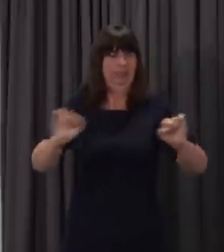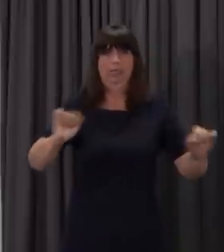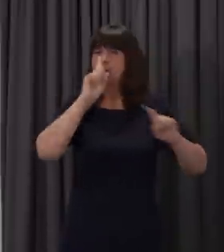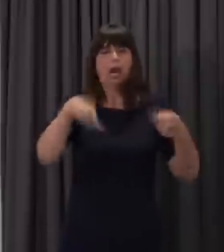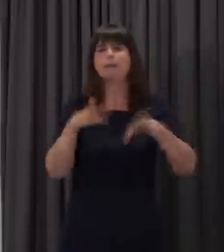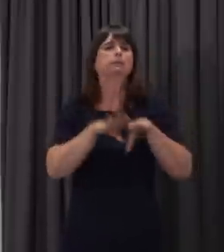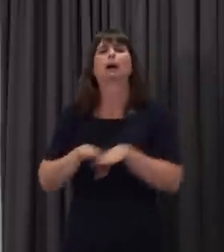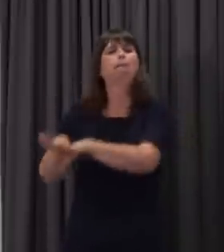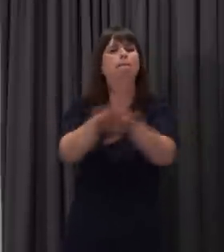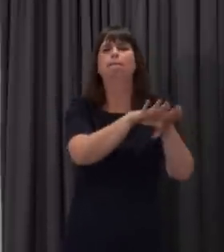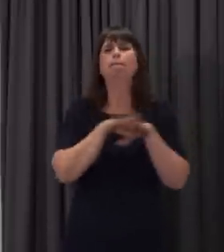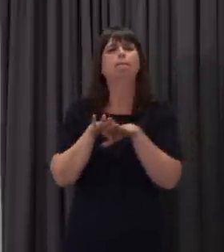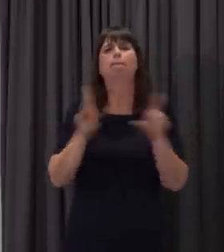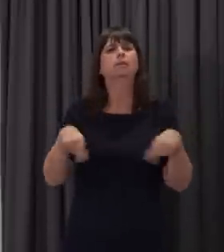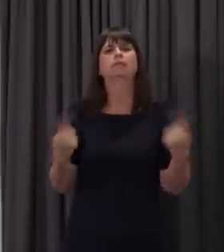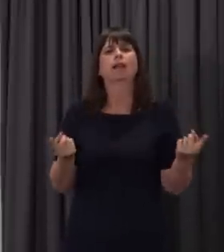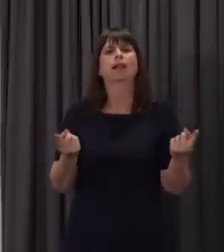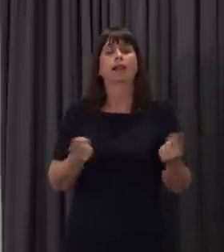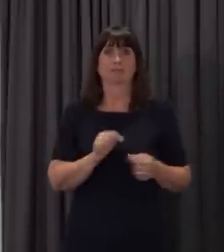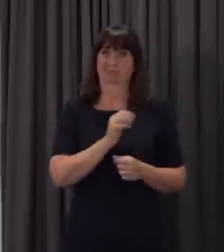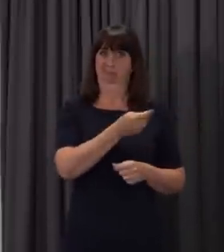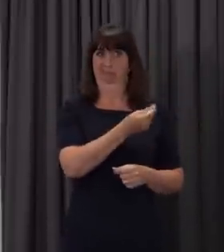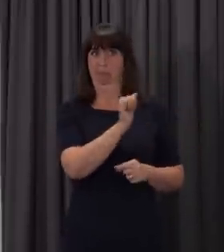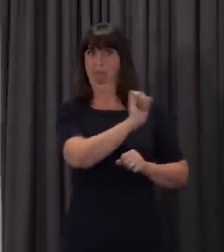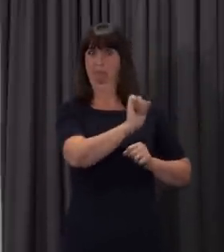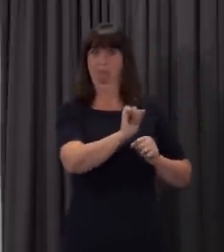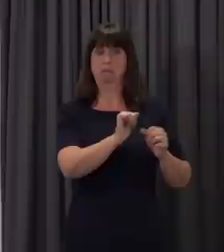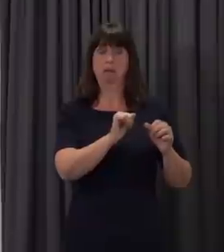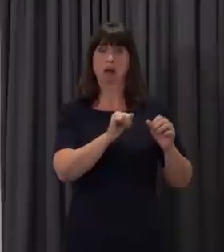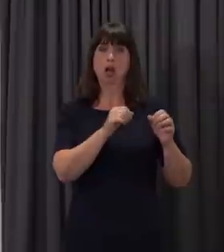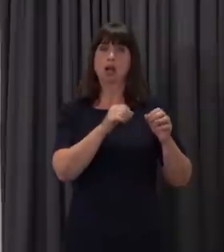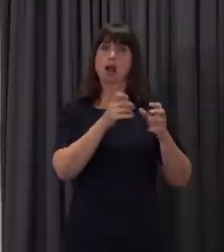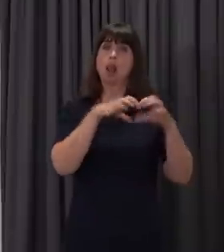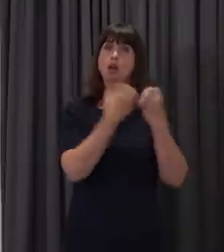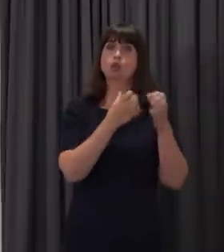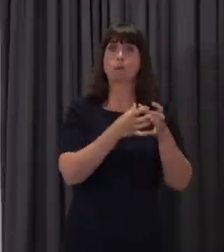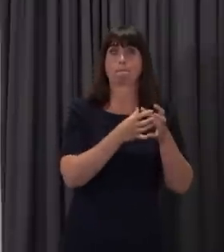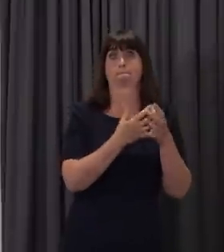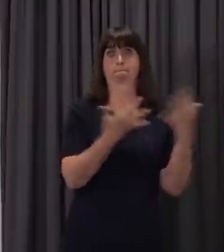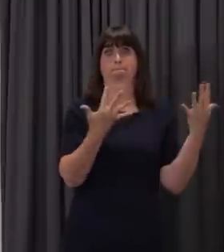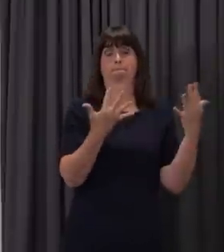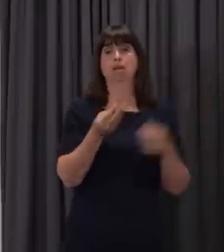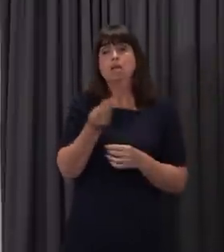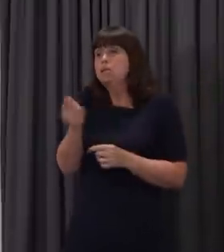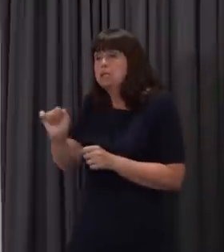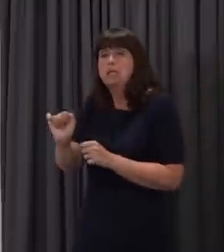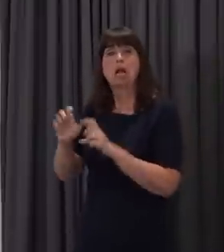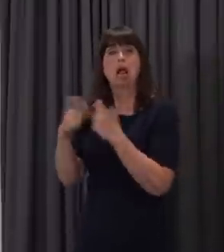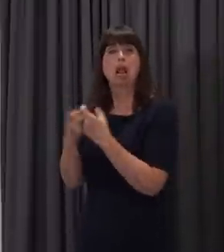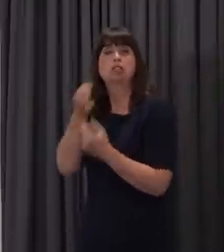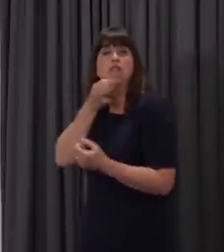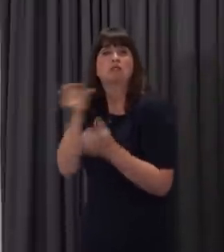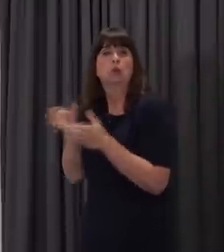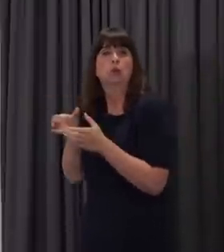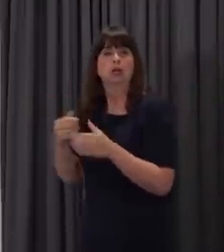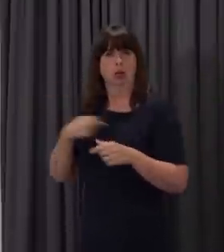single school is built the same. Different schools have different sized cohorts. We have to trust in our head teachers and